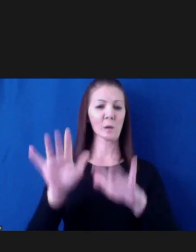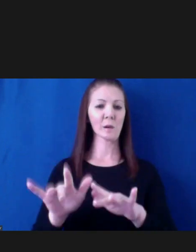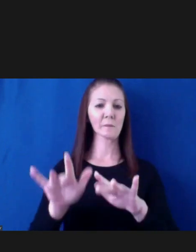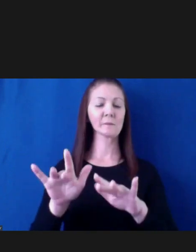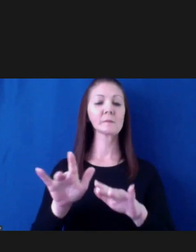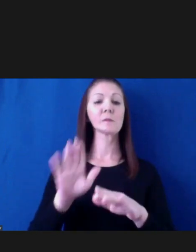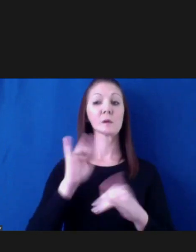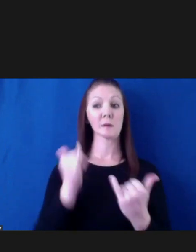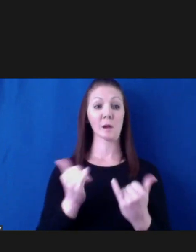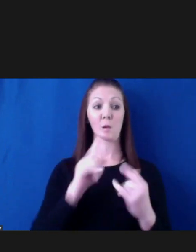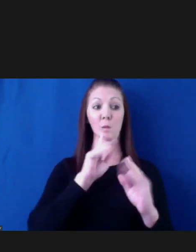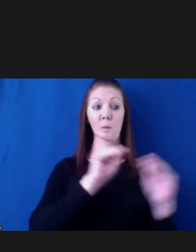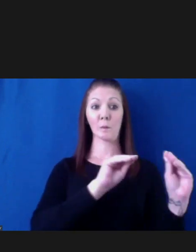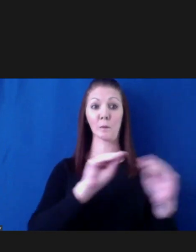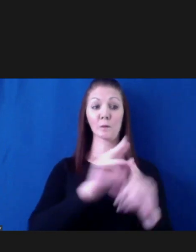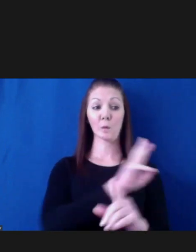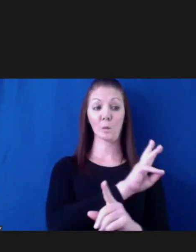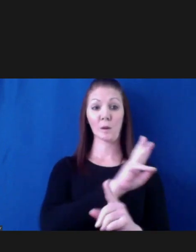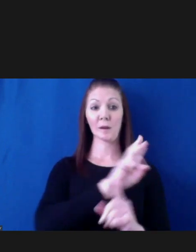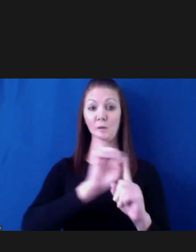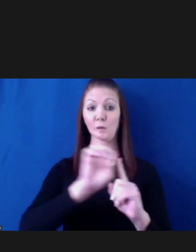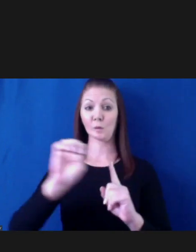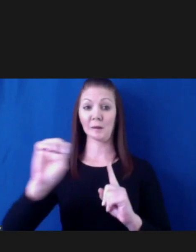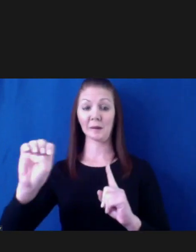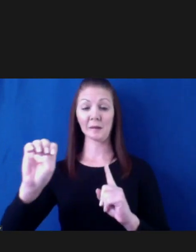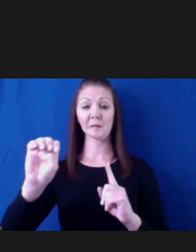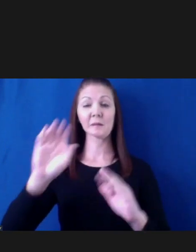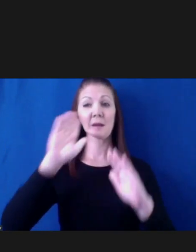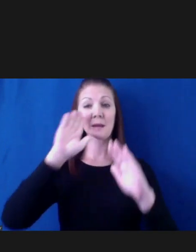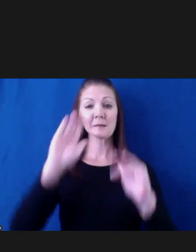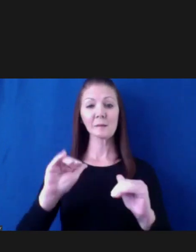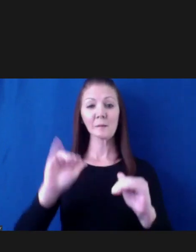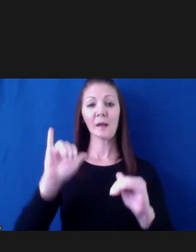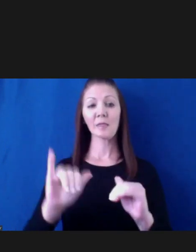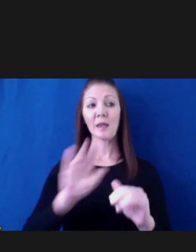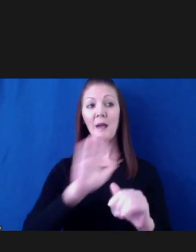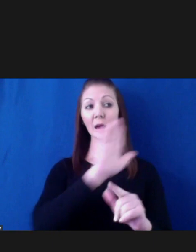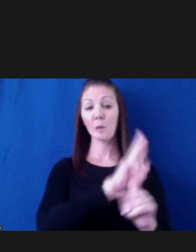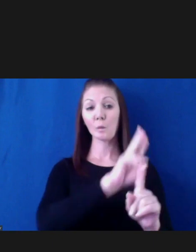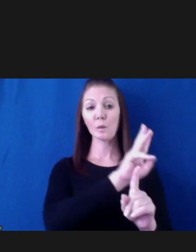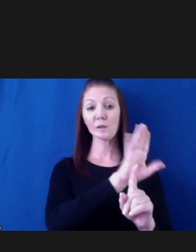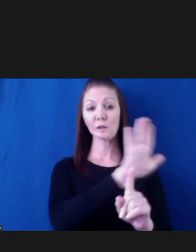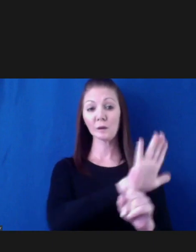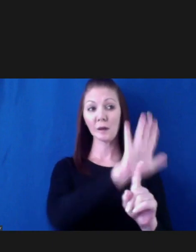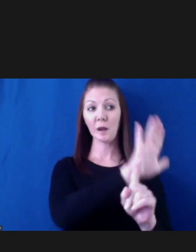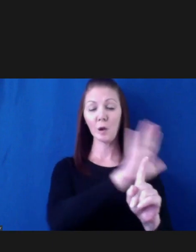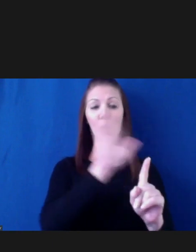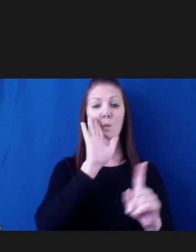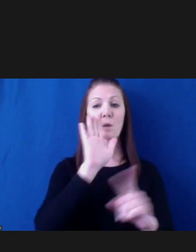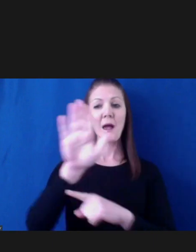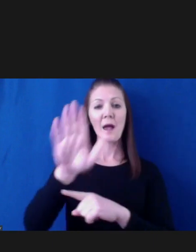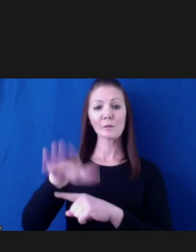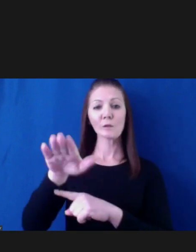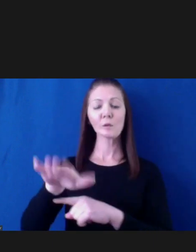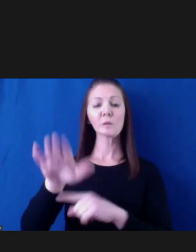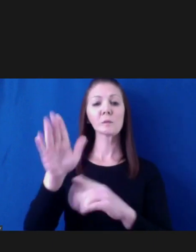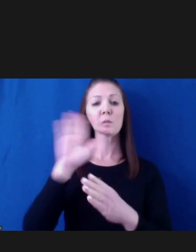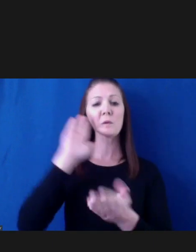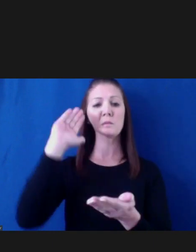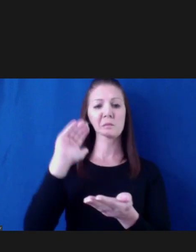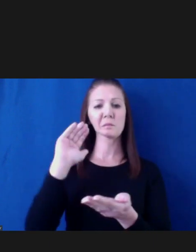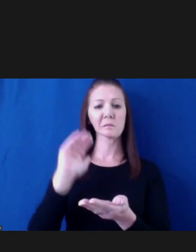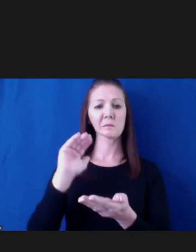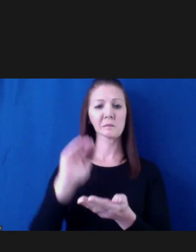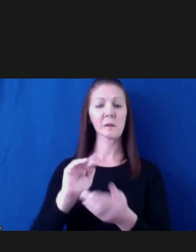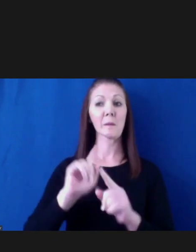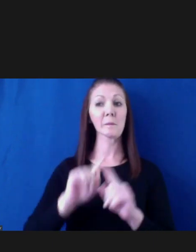area by early afternoon, not until later, not until mid-evening anyway, over in the greater New